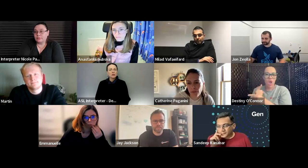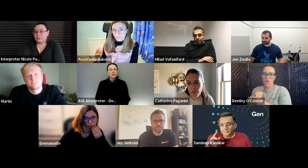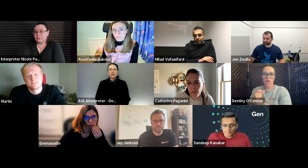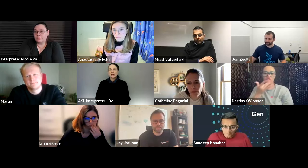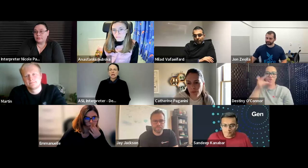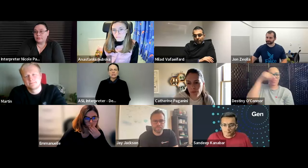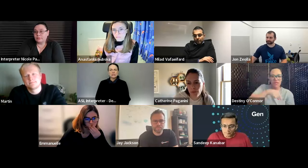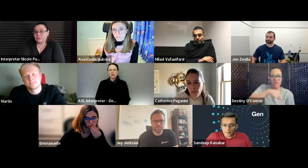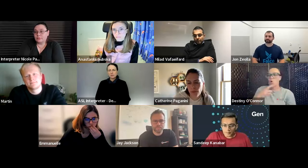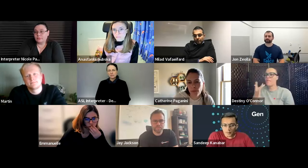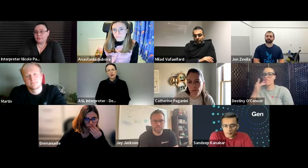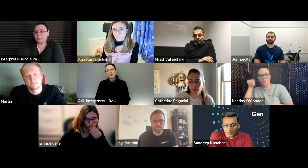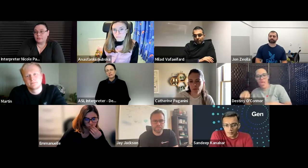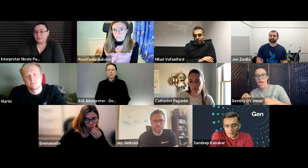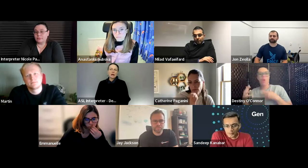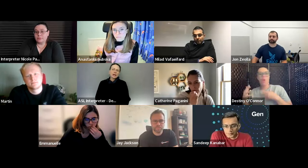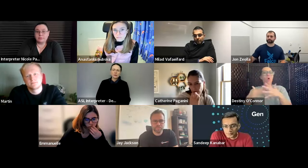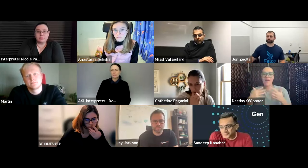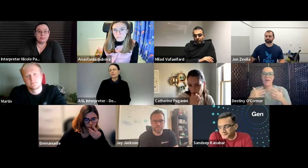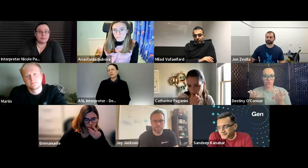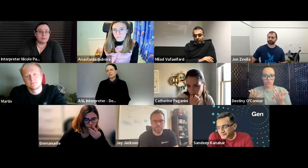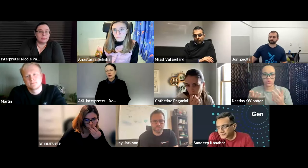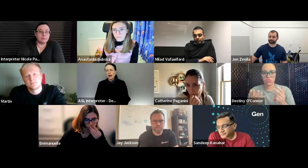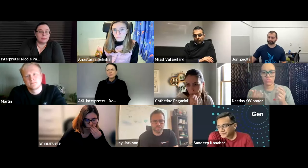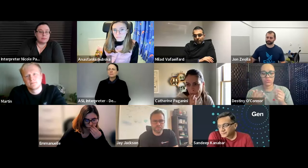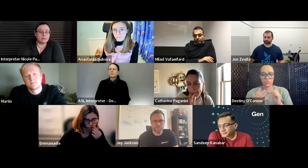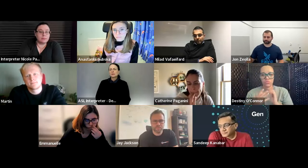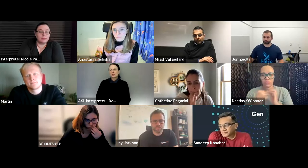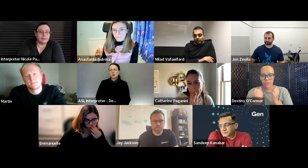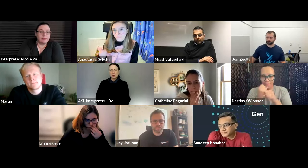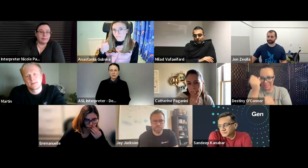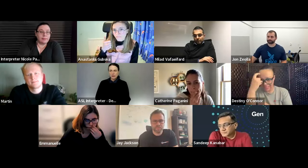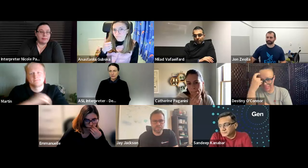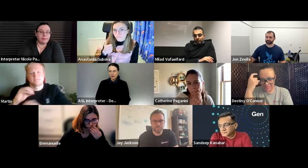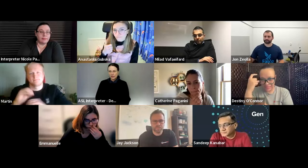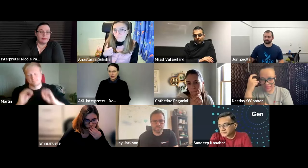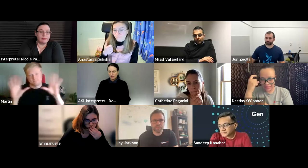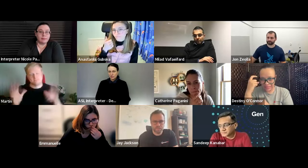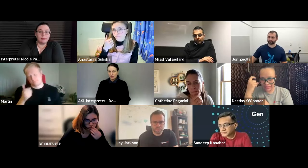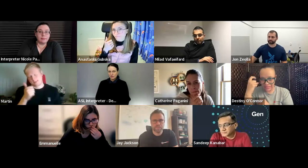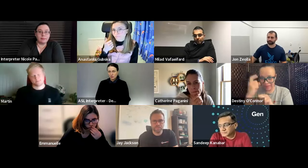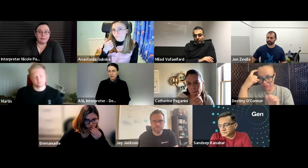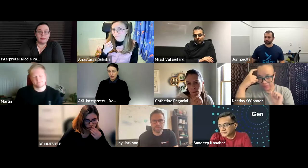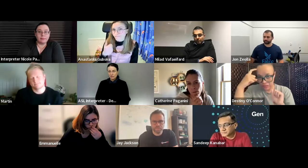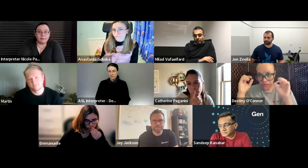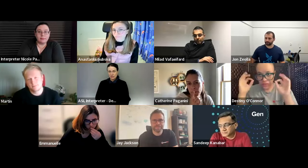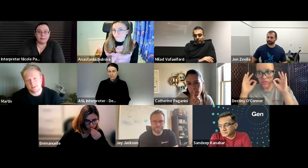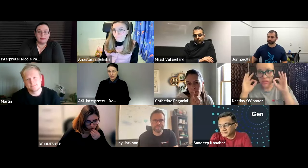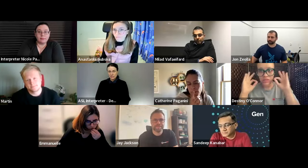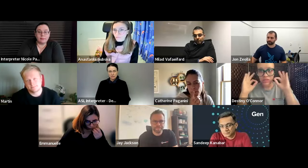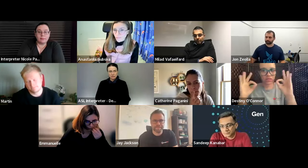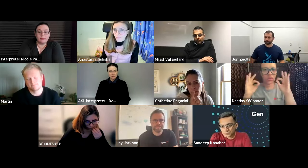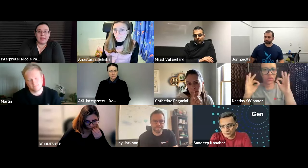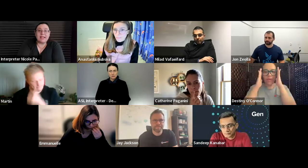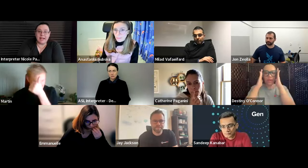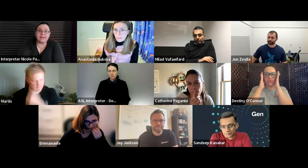email and um would say oh that's not right or we prefer this or that so um and they were very um receptive to that does that make